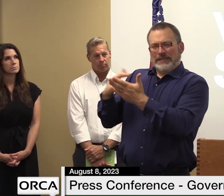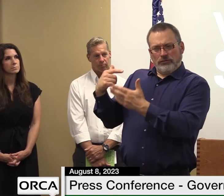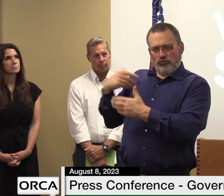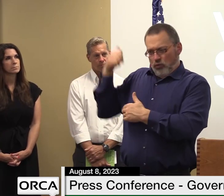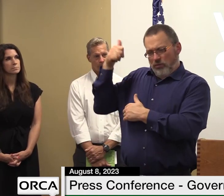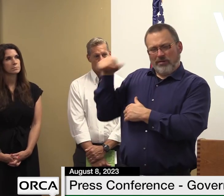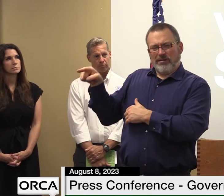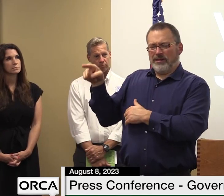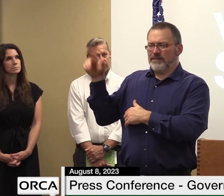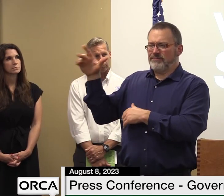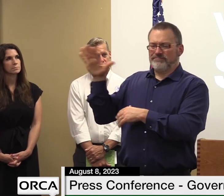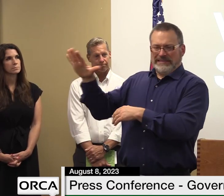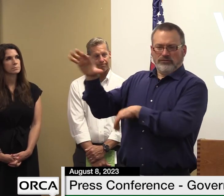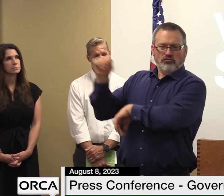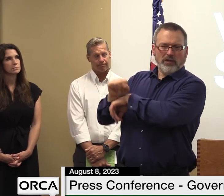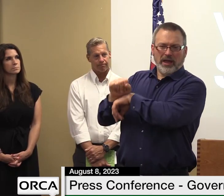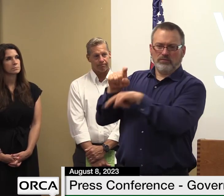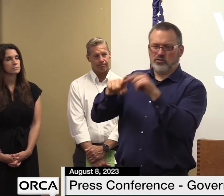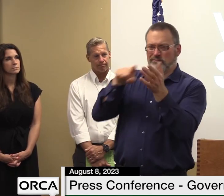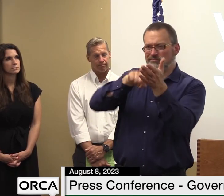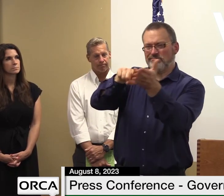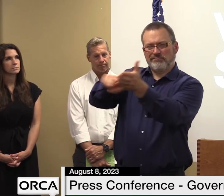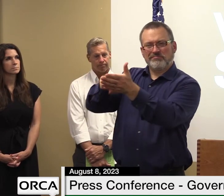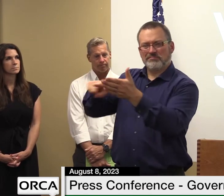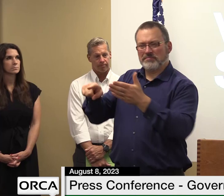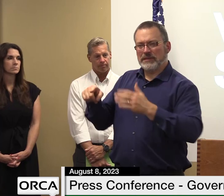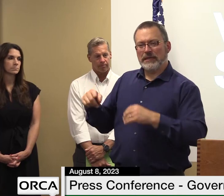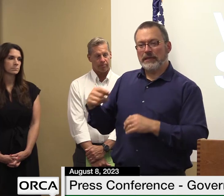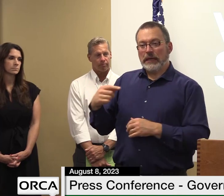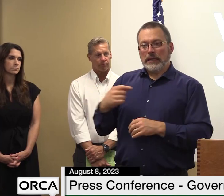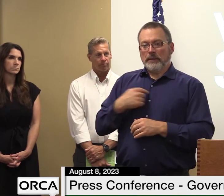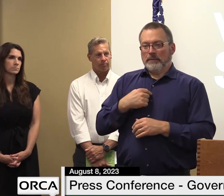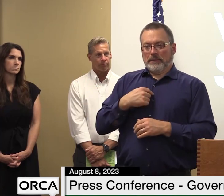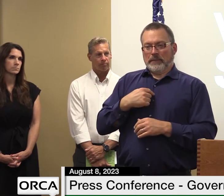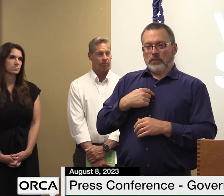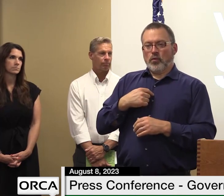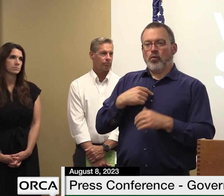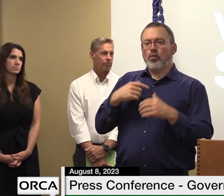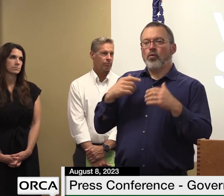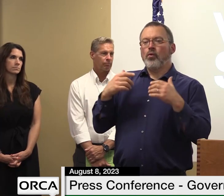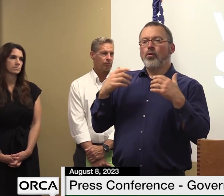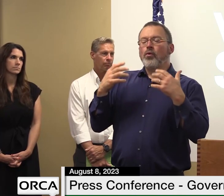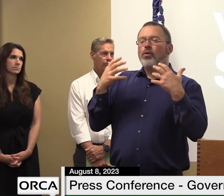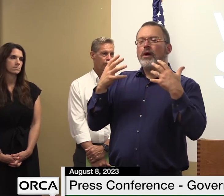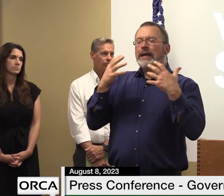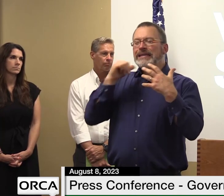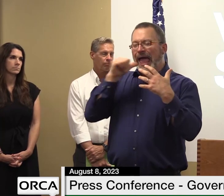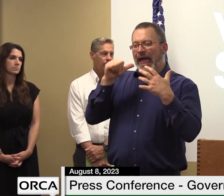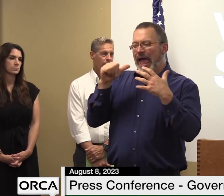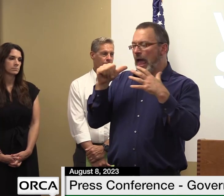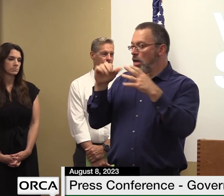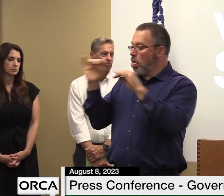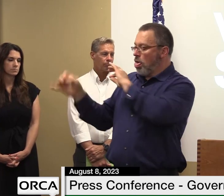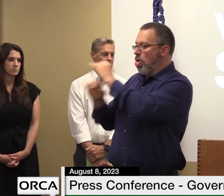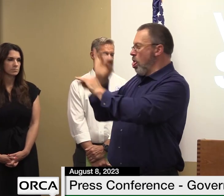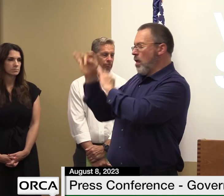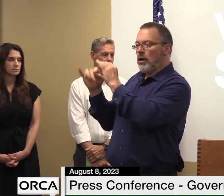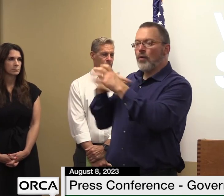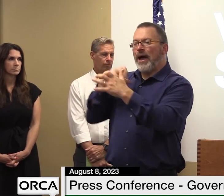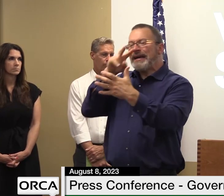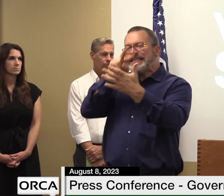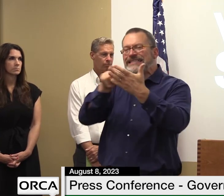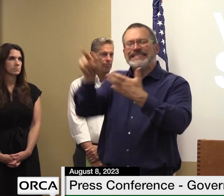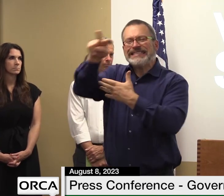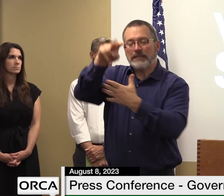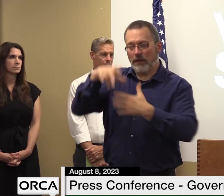her bailiwick i tend to want to look forward you know we put a lot of effort into i believe